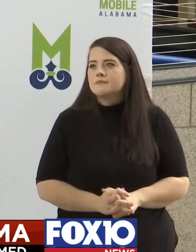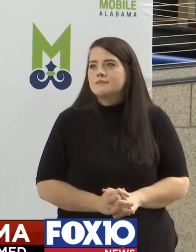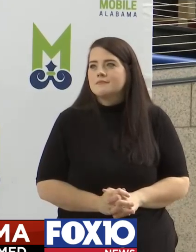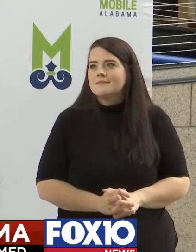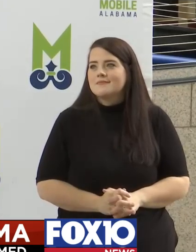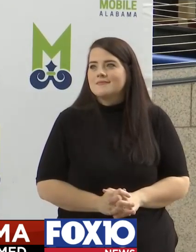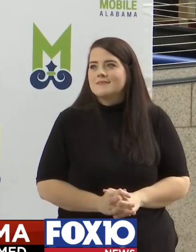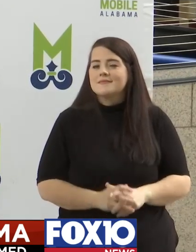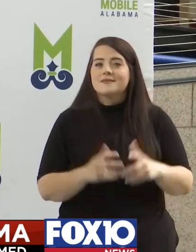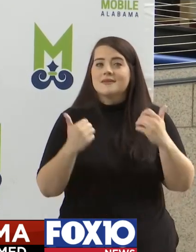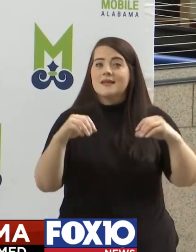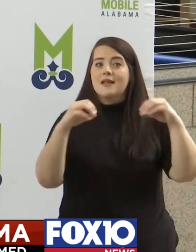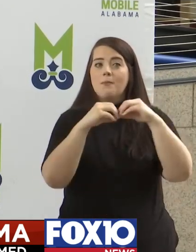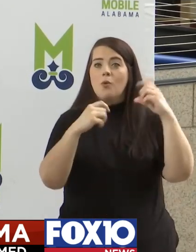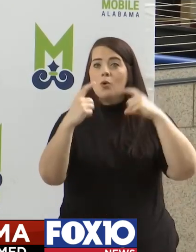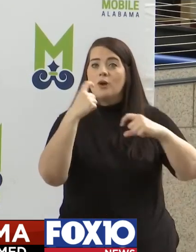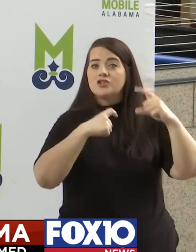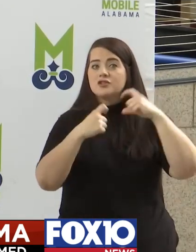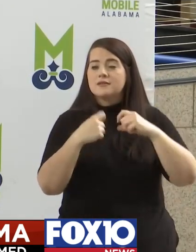Any other questions?